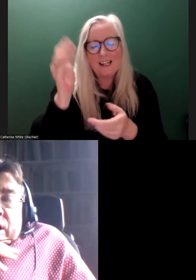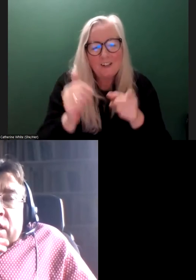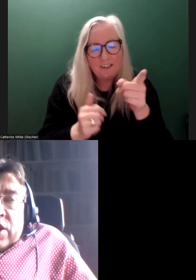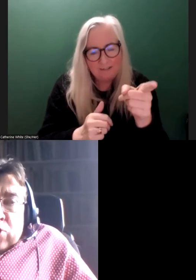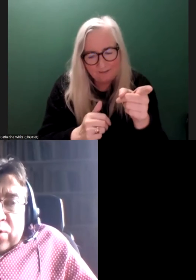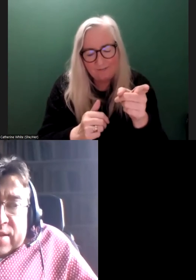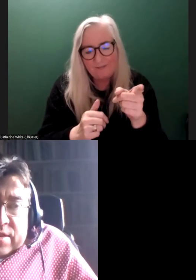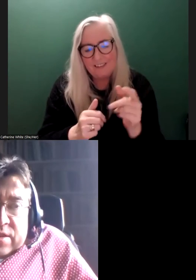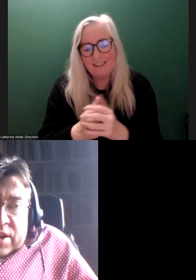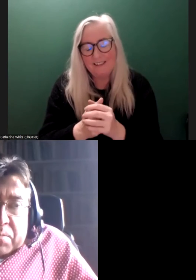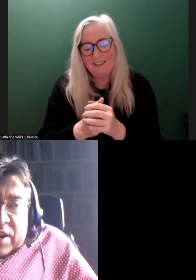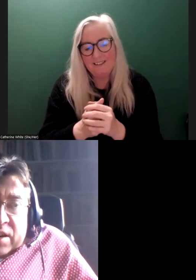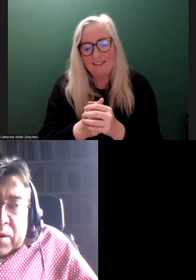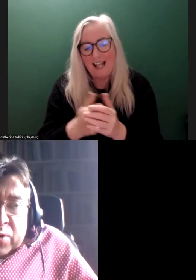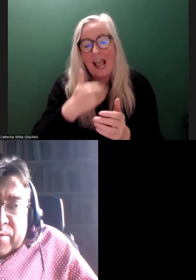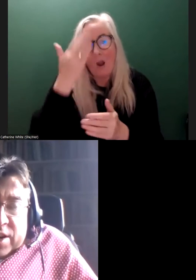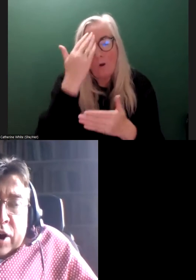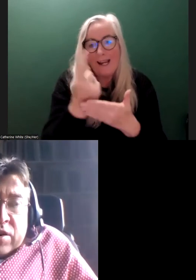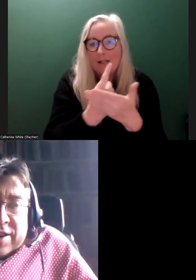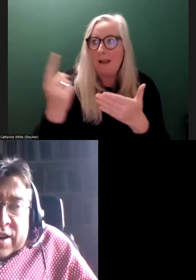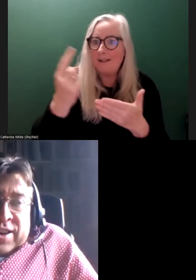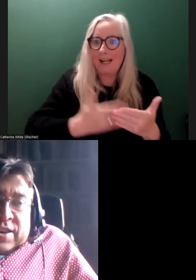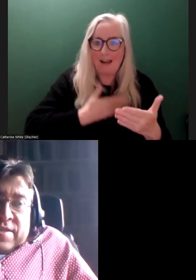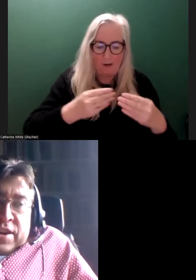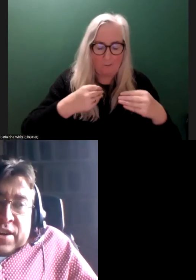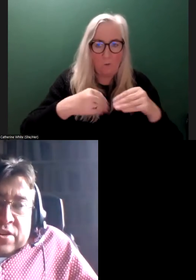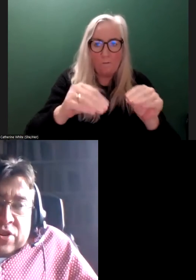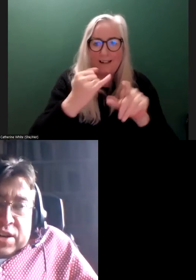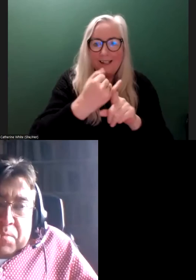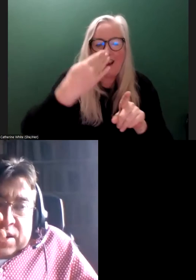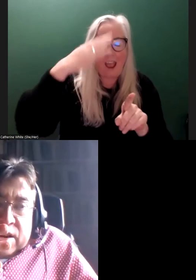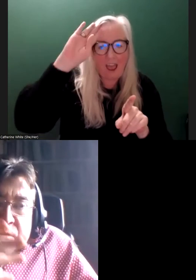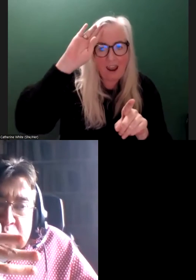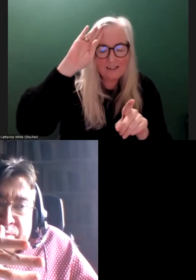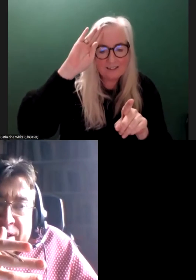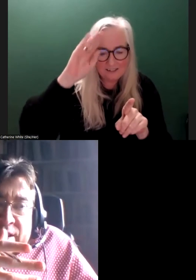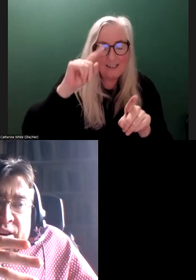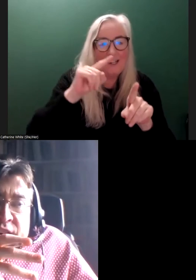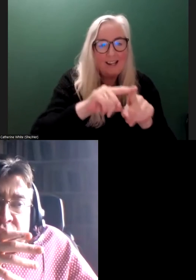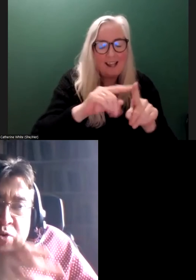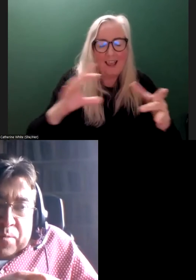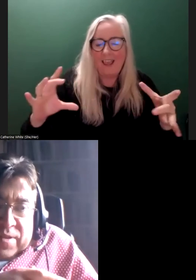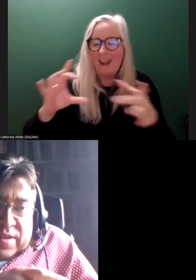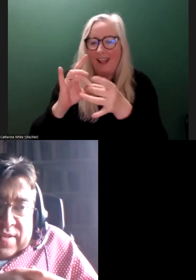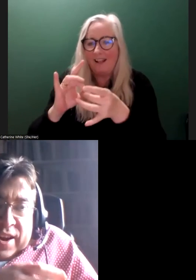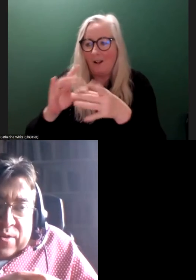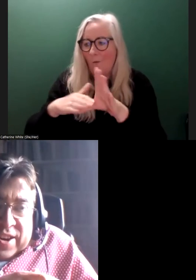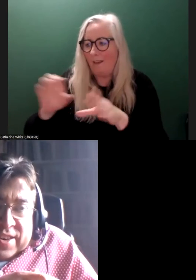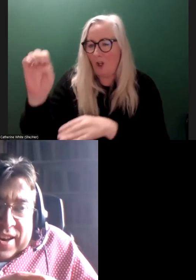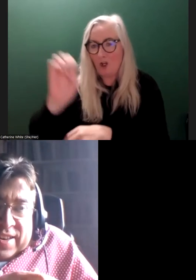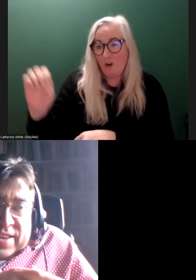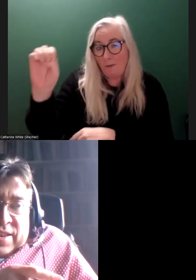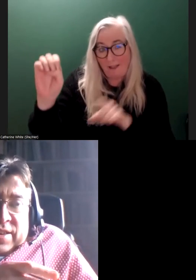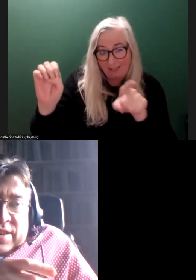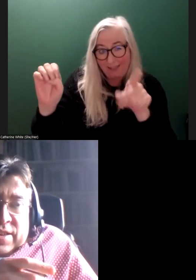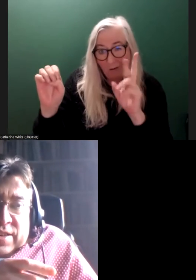I know that the independent living movement in Ireland is linked to the independent living movement in Europe. Isn't that correct?